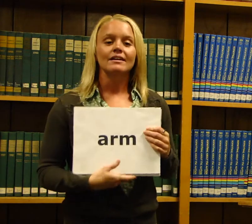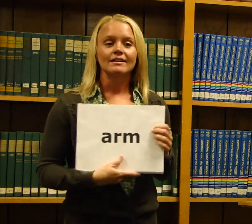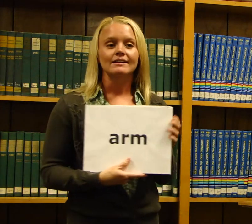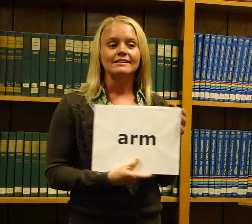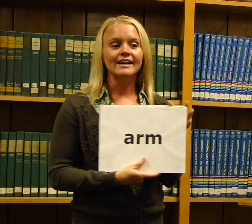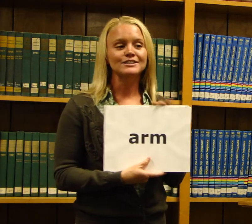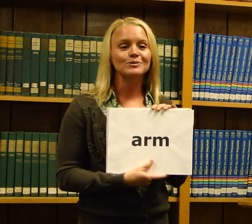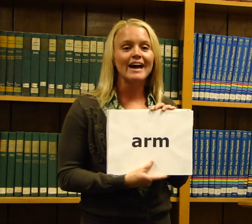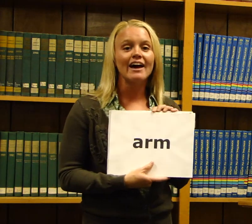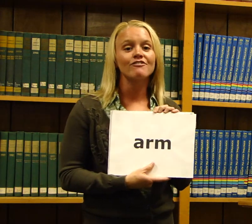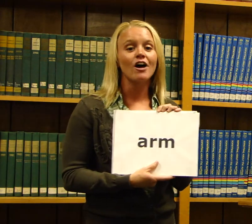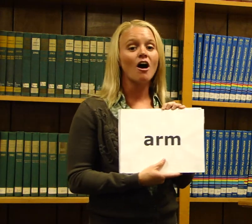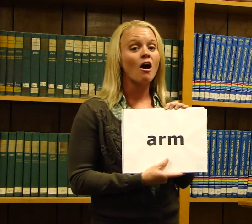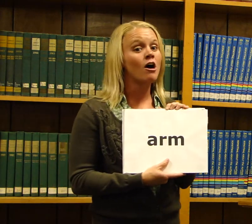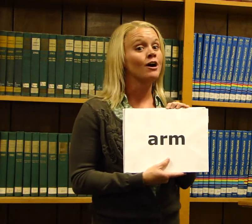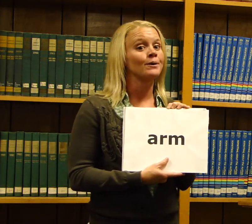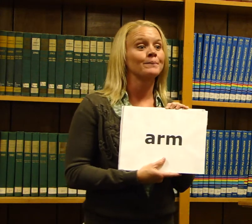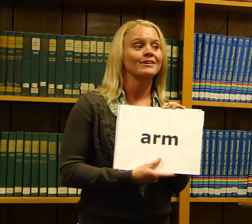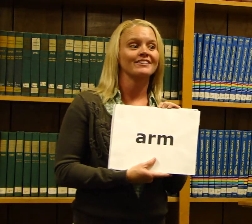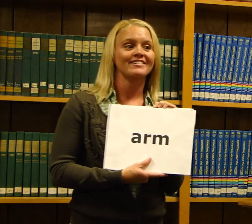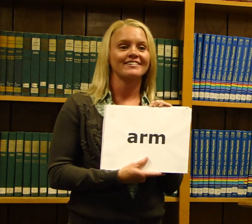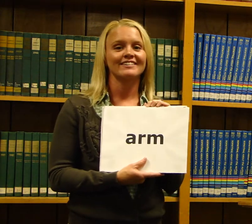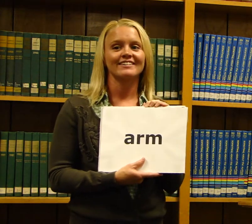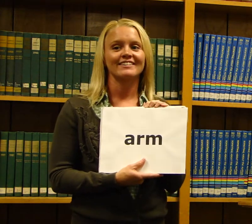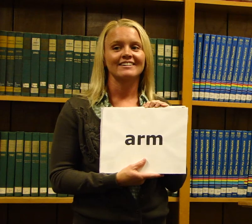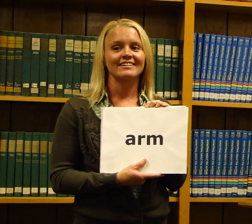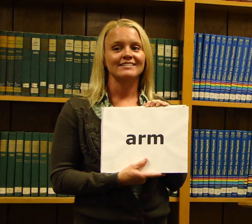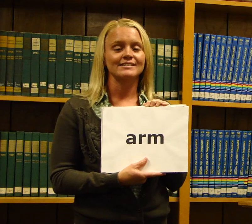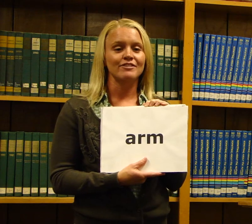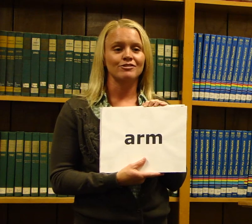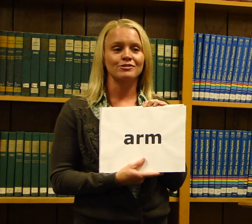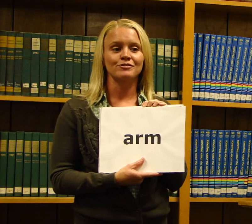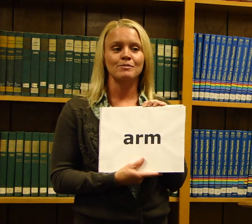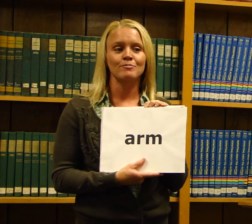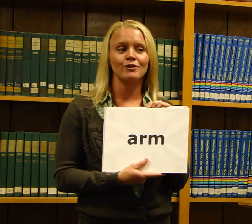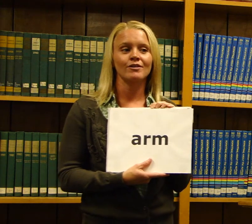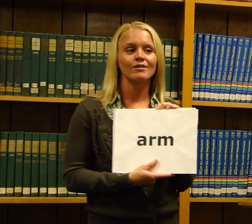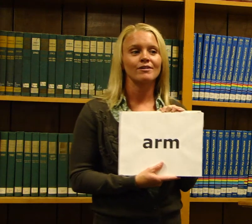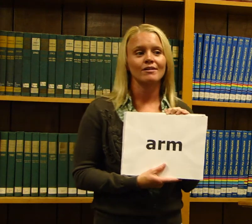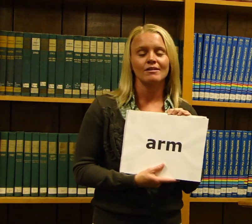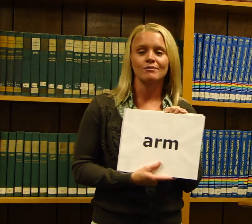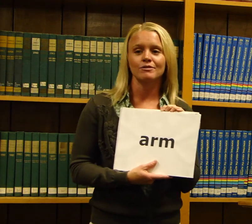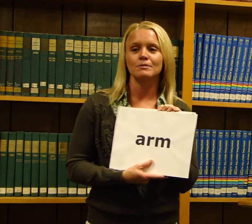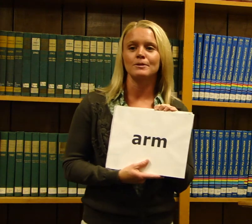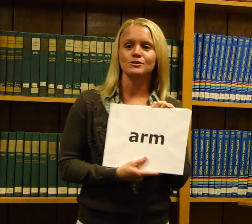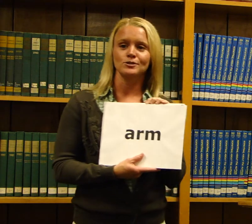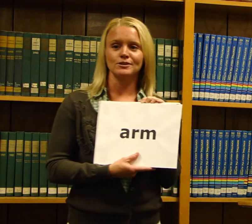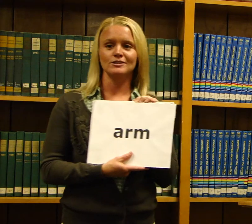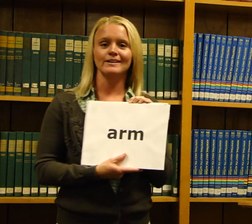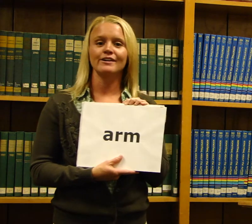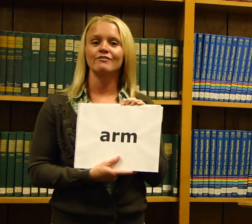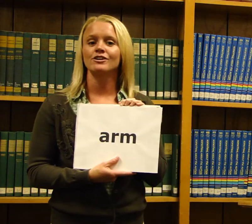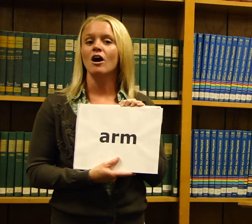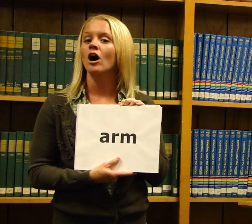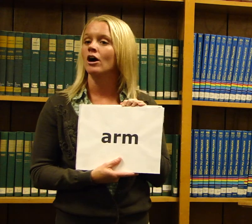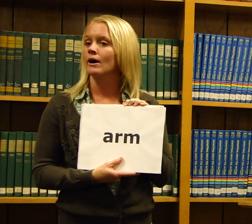Next we have arm. Does everyone remember what the picture looks like of an arm?